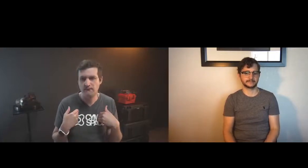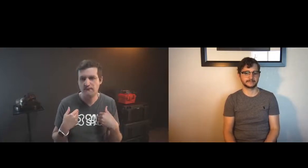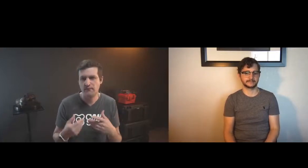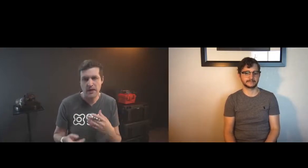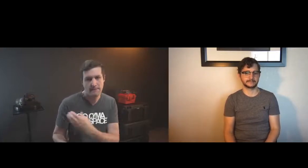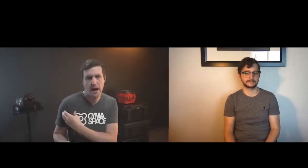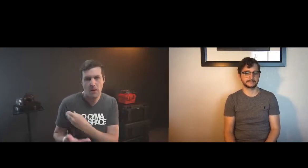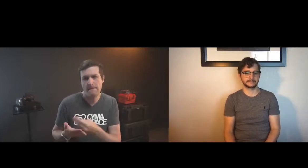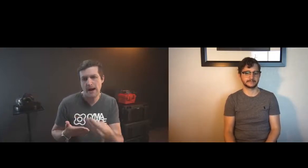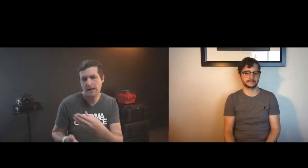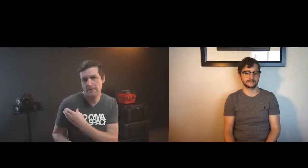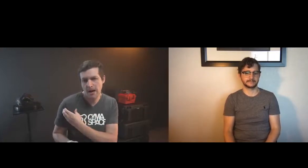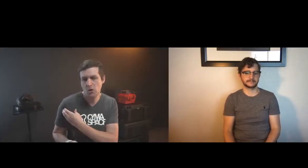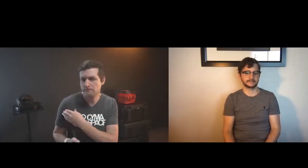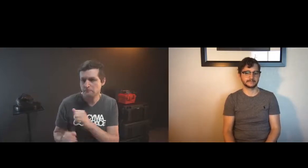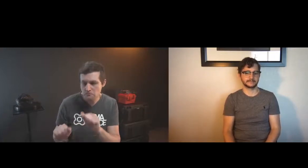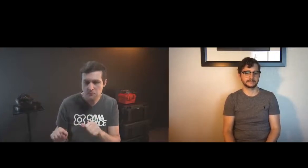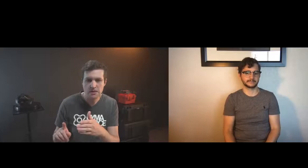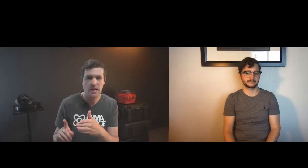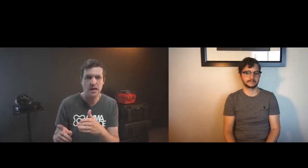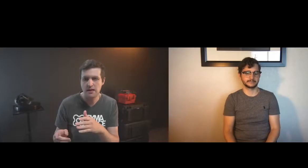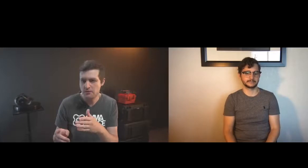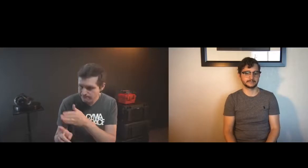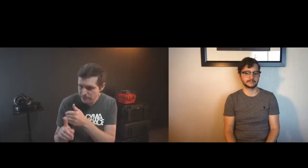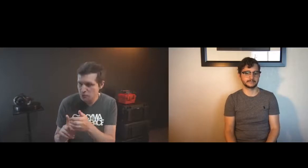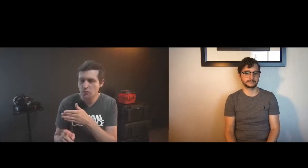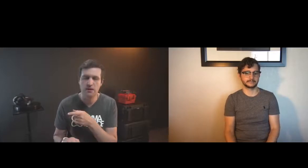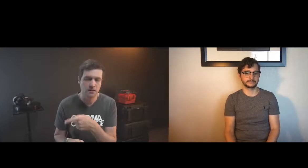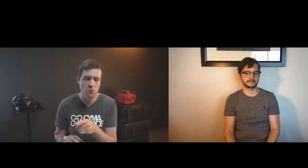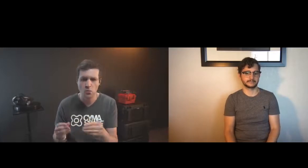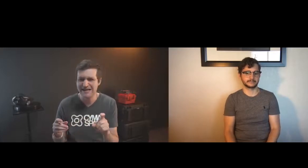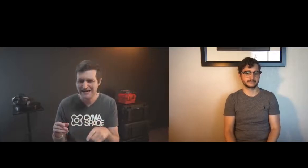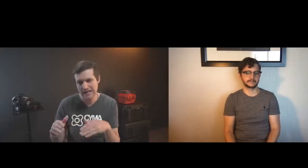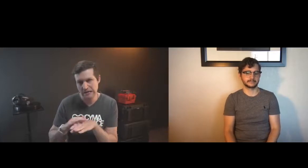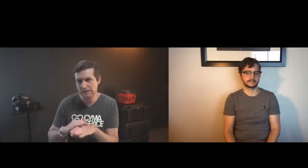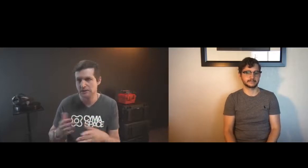and that disabled people have they we do have buying power